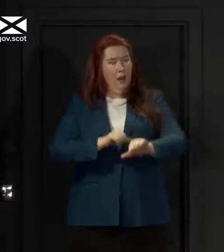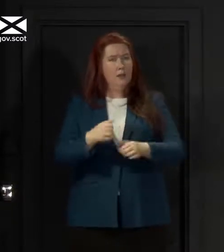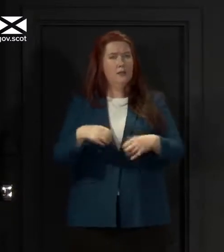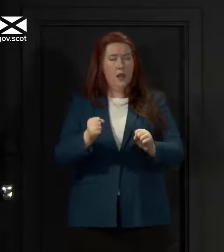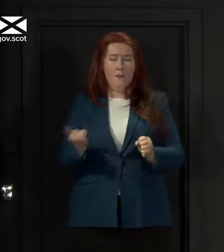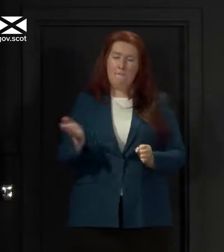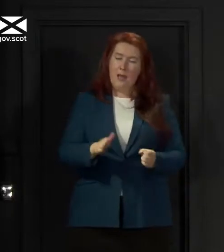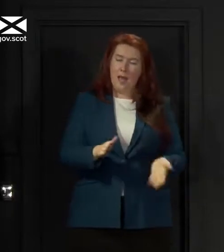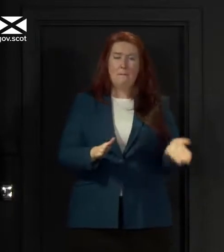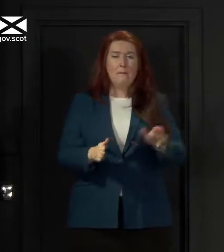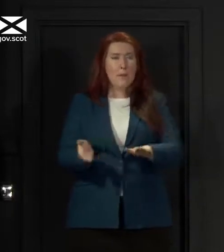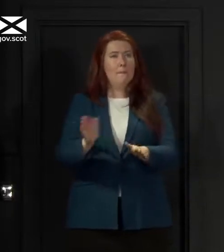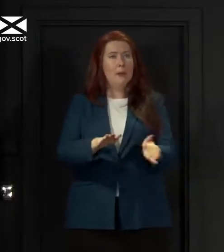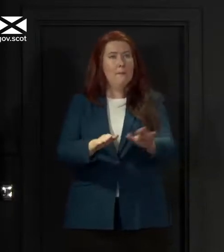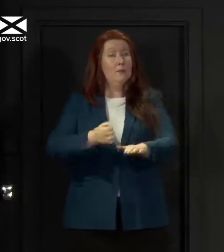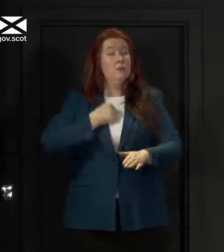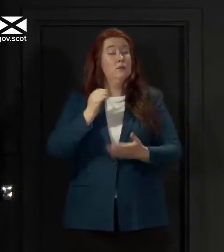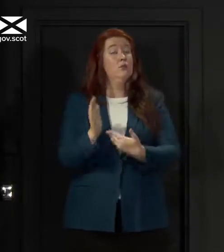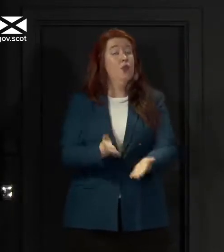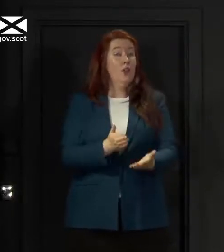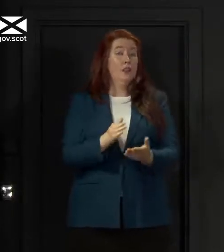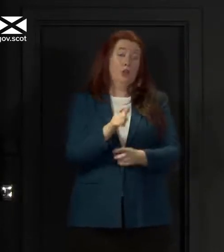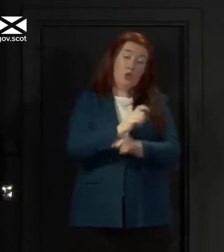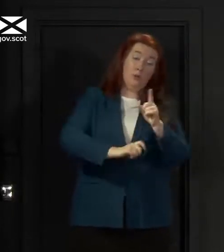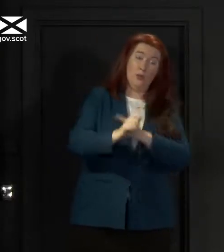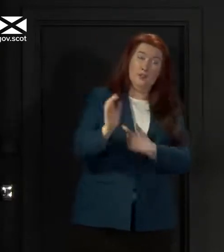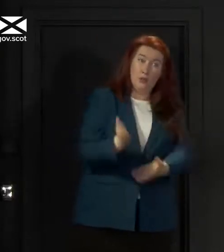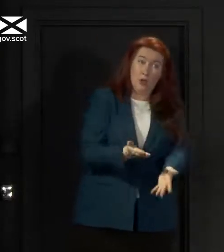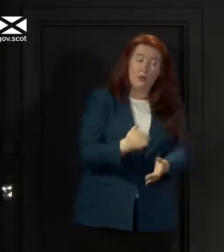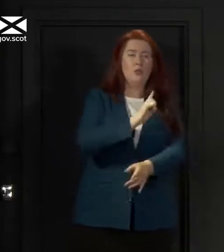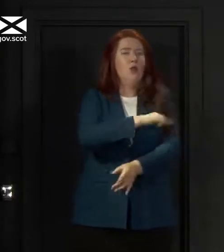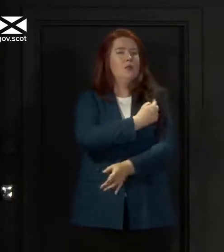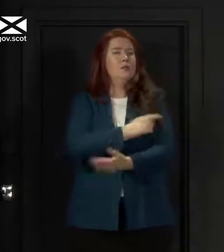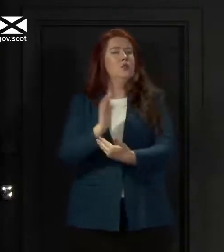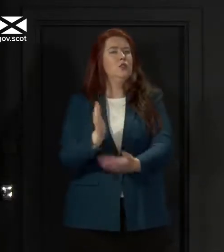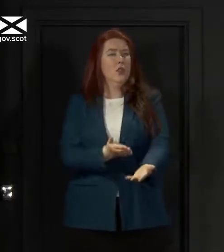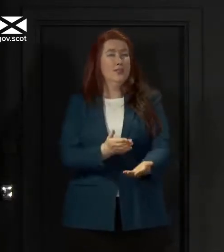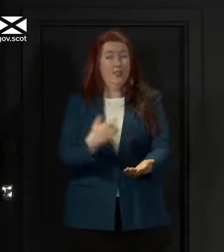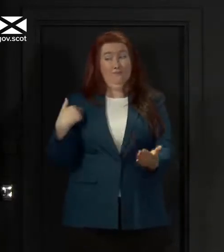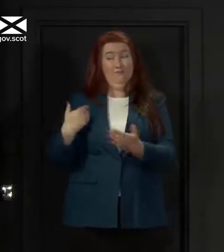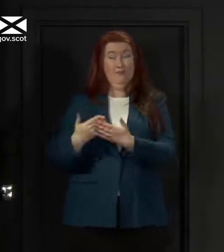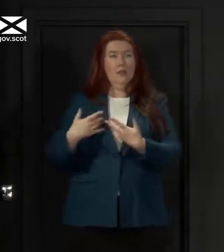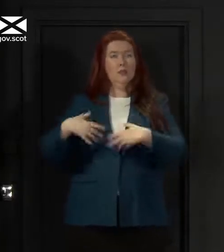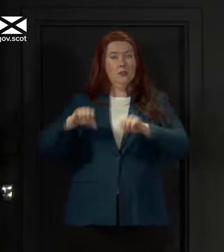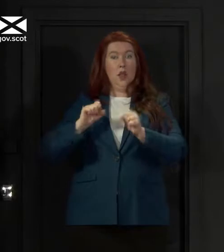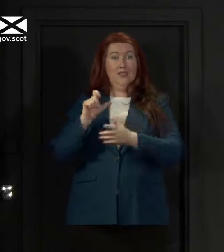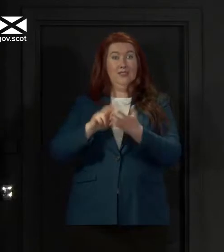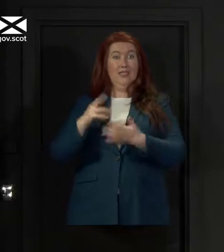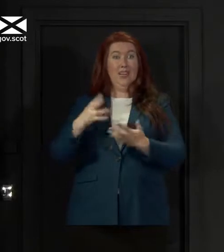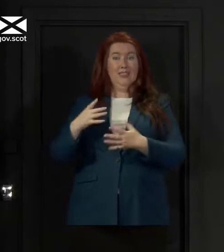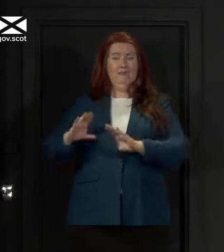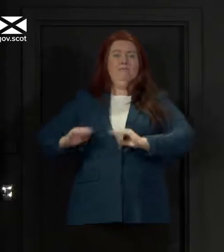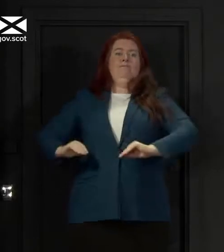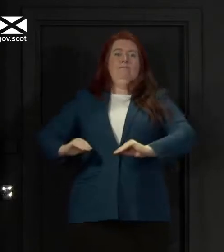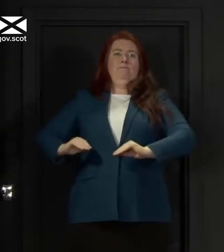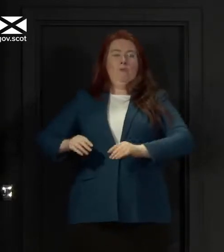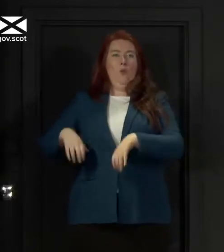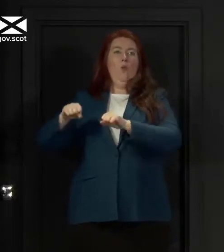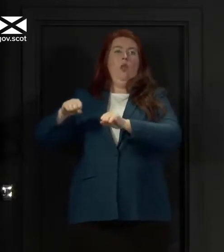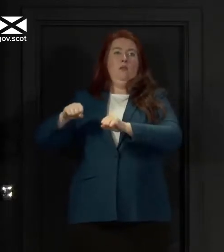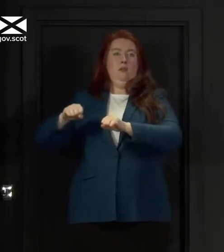services in the community and the hospital setting, which have been paused at the outset of the COVID-19 crisis.